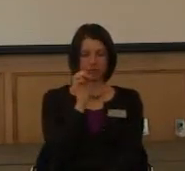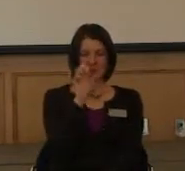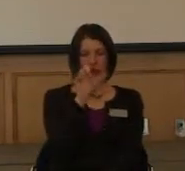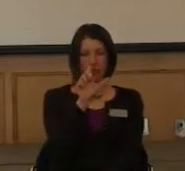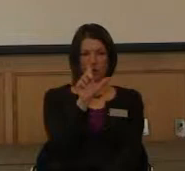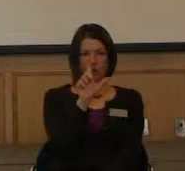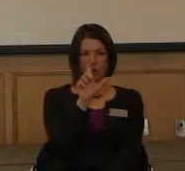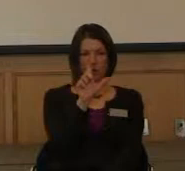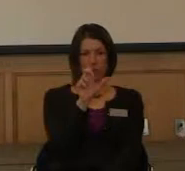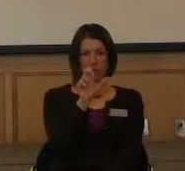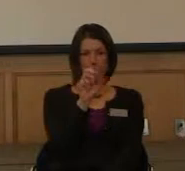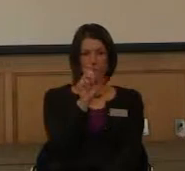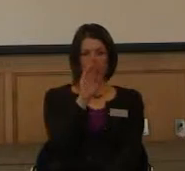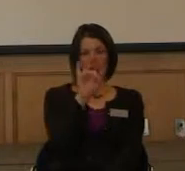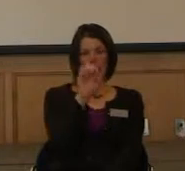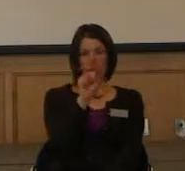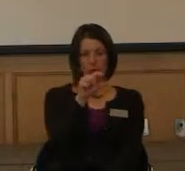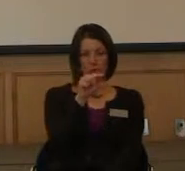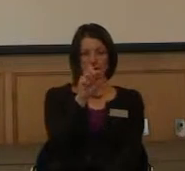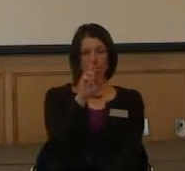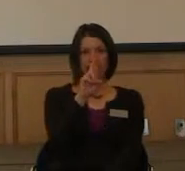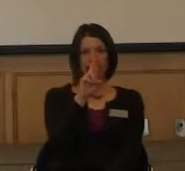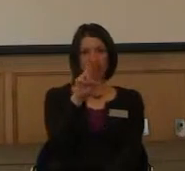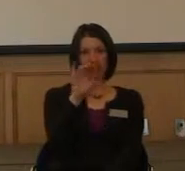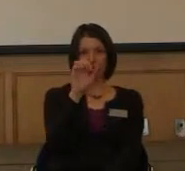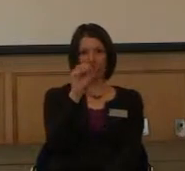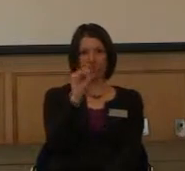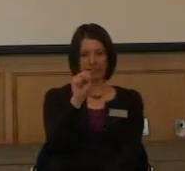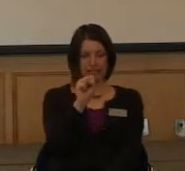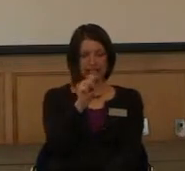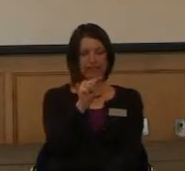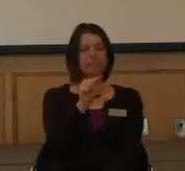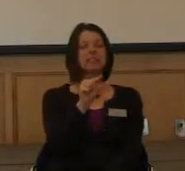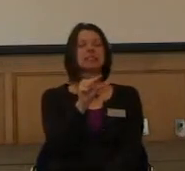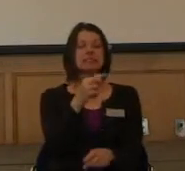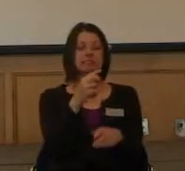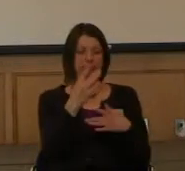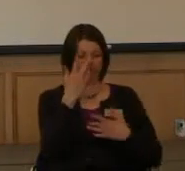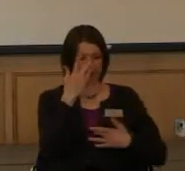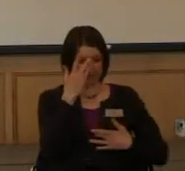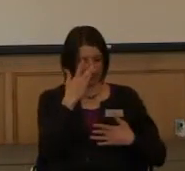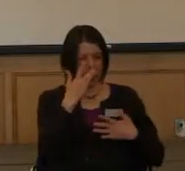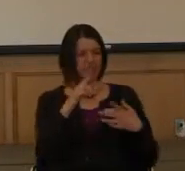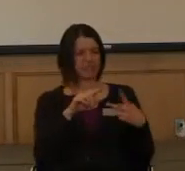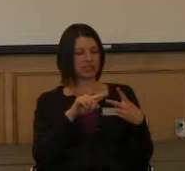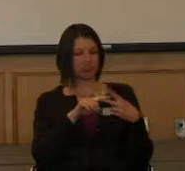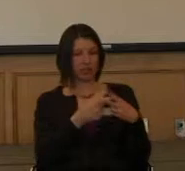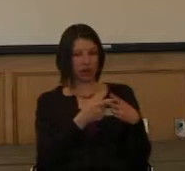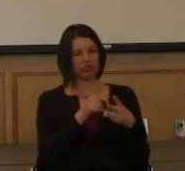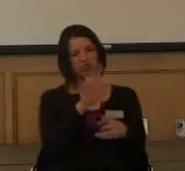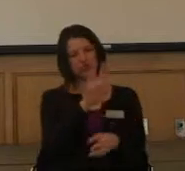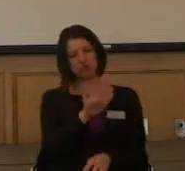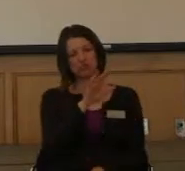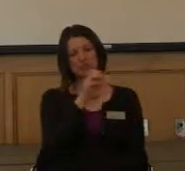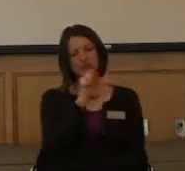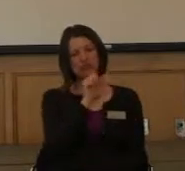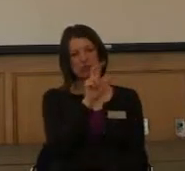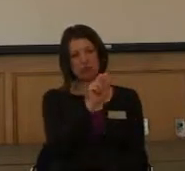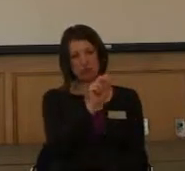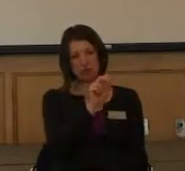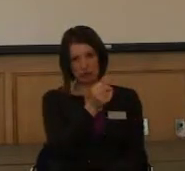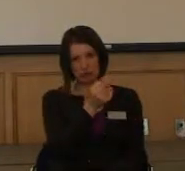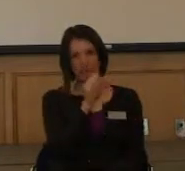That usually will end through the 30s and 40s. So you go from birth to about that age.